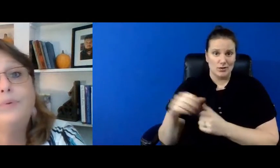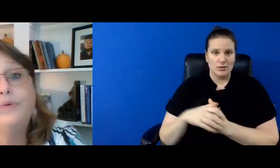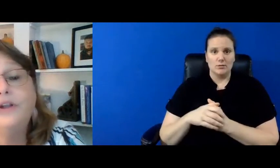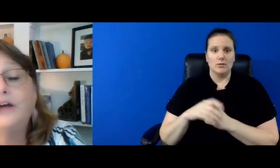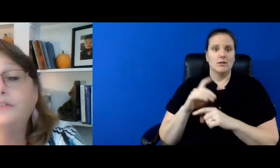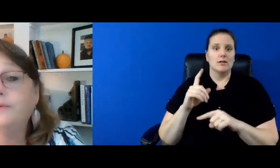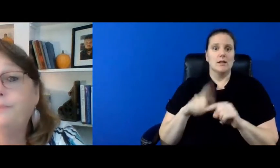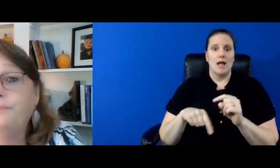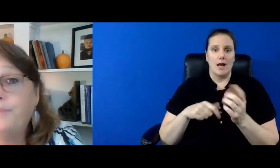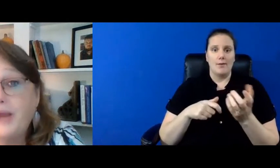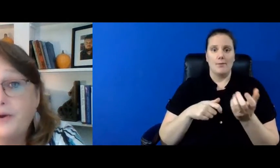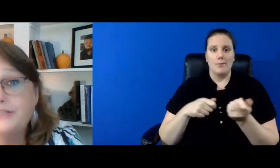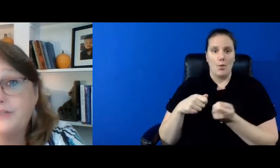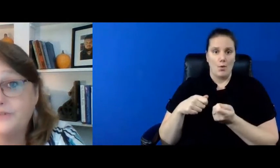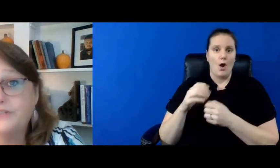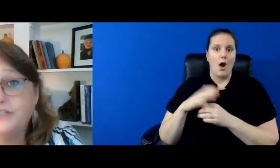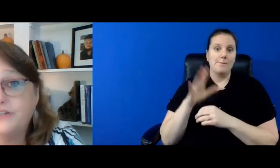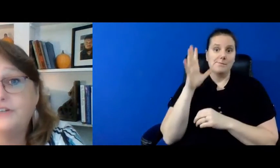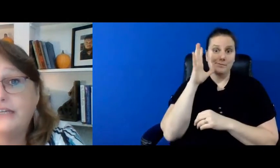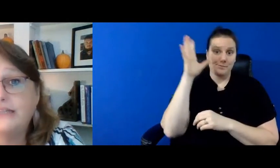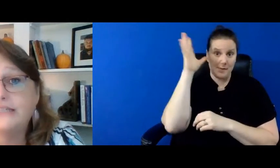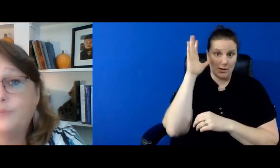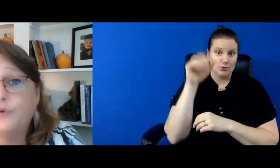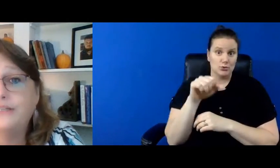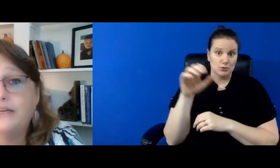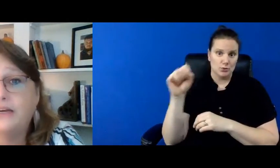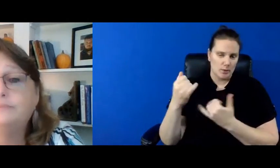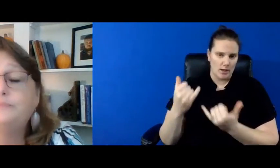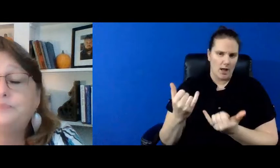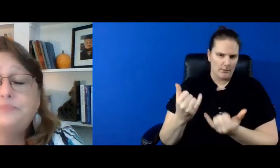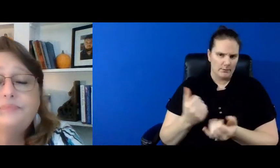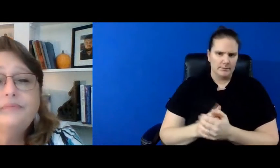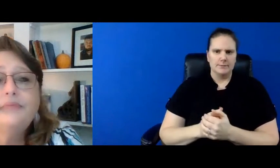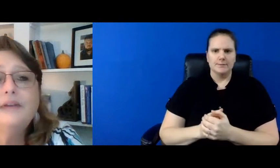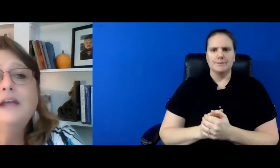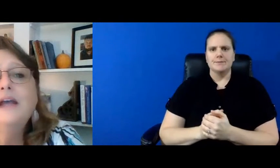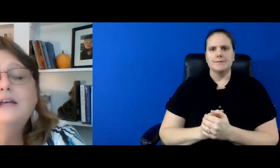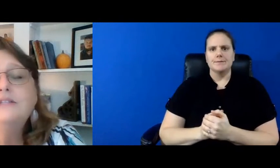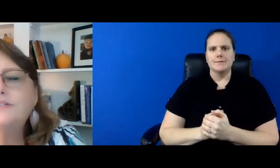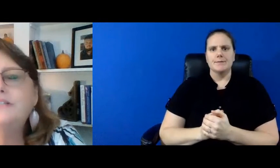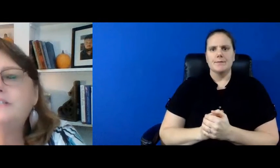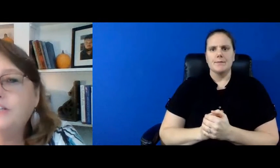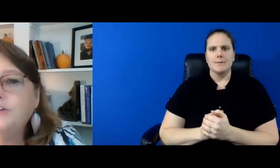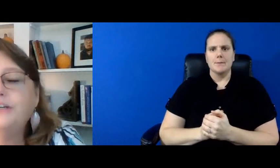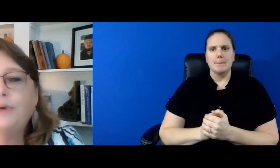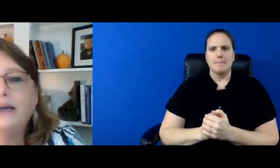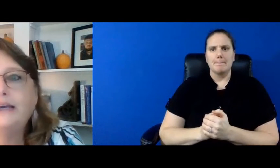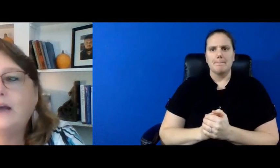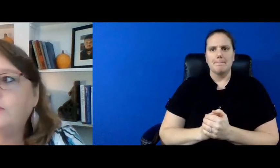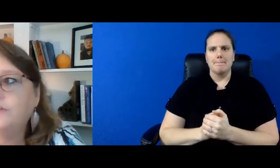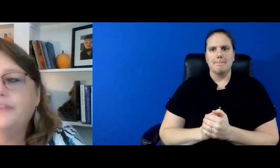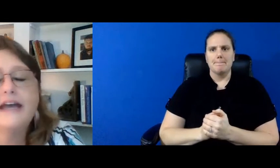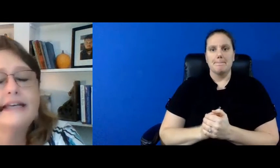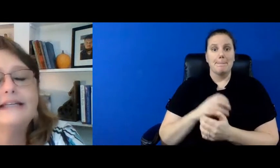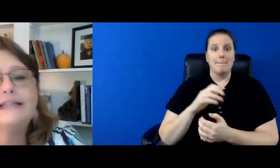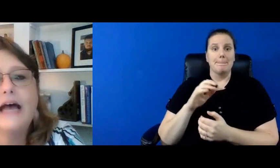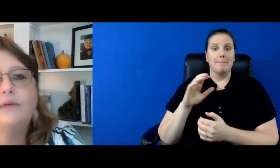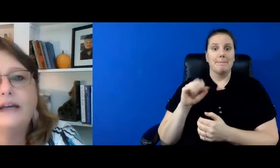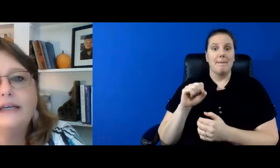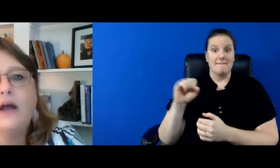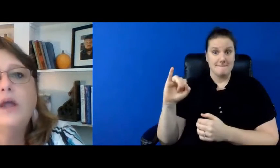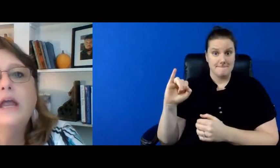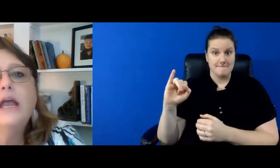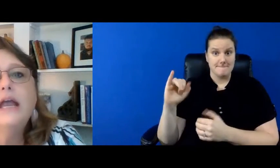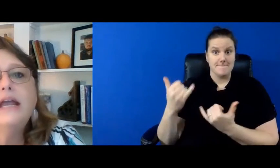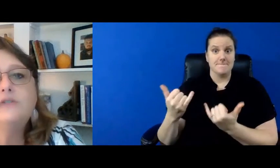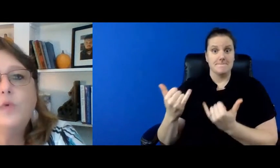cannot pull on their parents social security at this point in time social security right now or the ssi